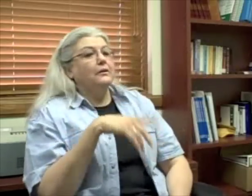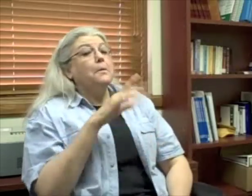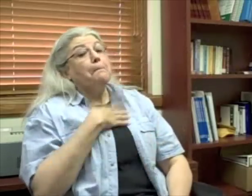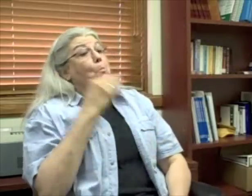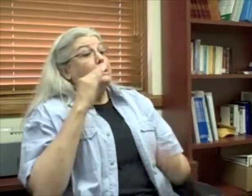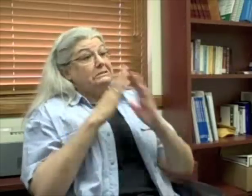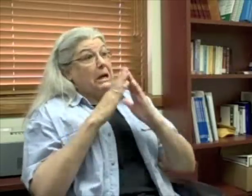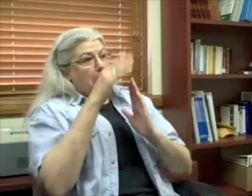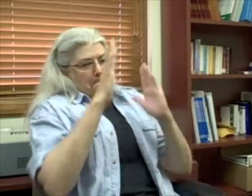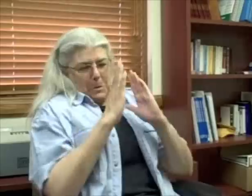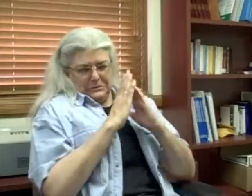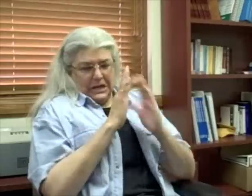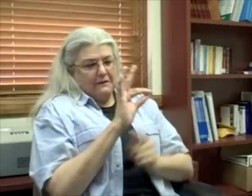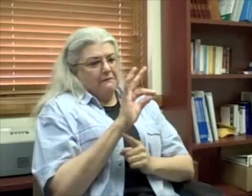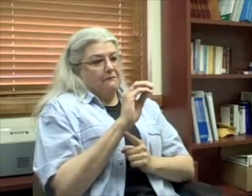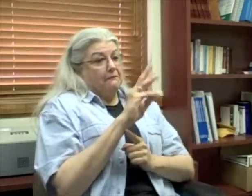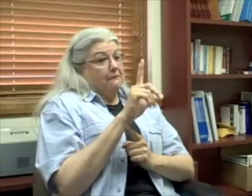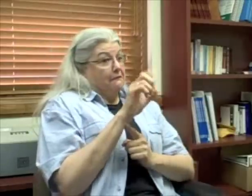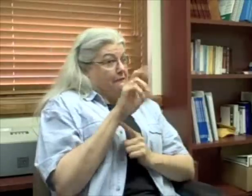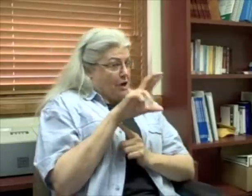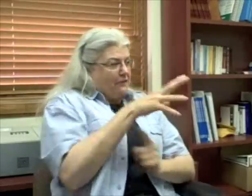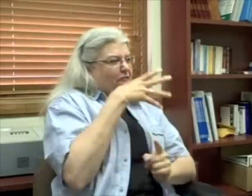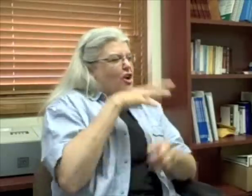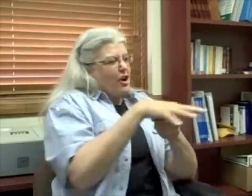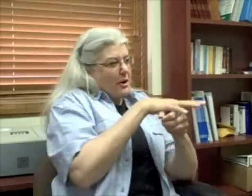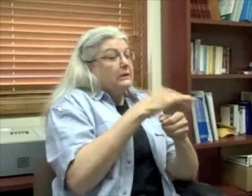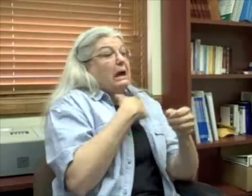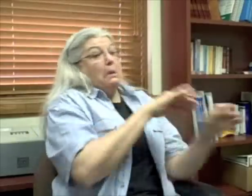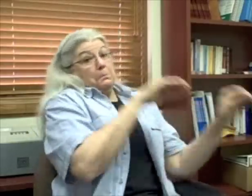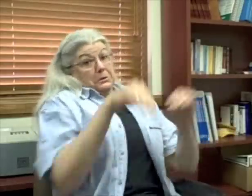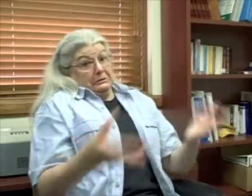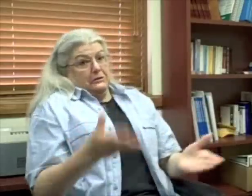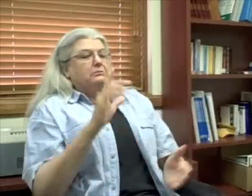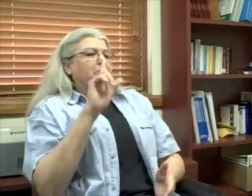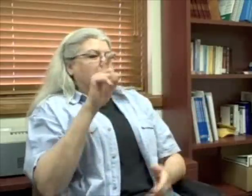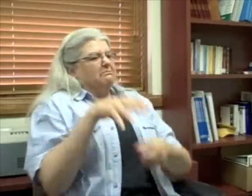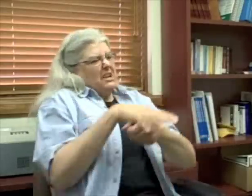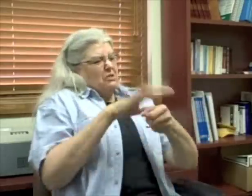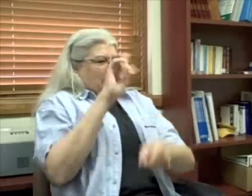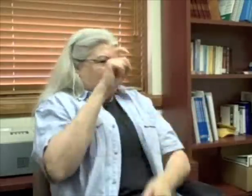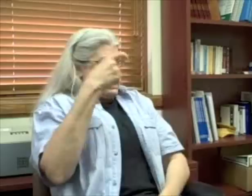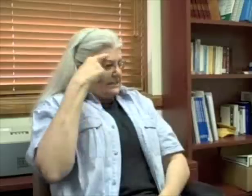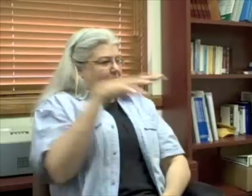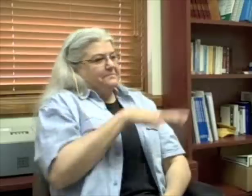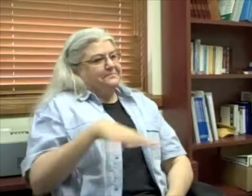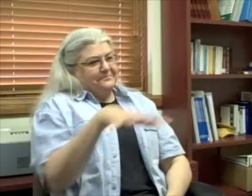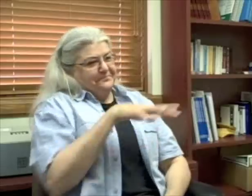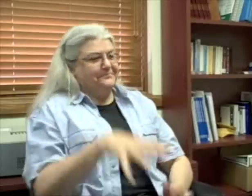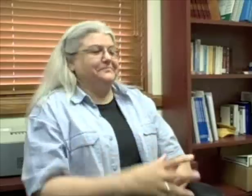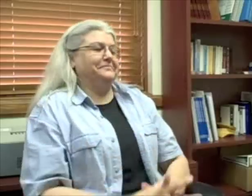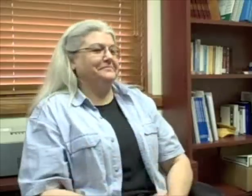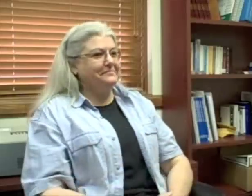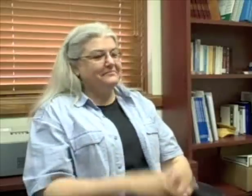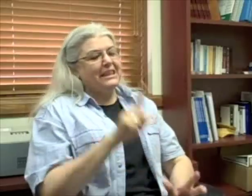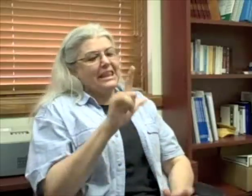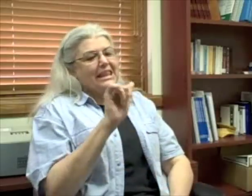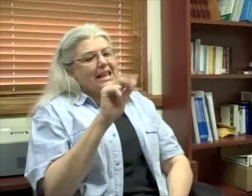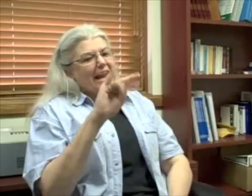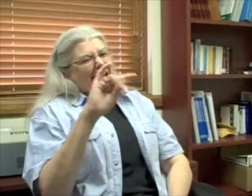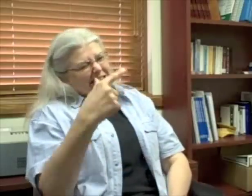I grew up in a small community in Michigan. Fowler was the name of the city. Then I moved to Lansing.